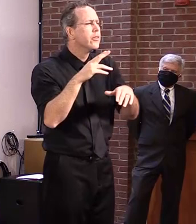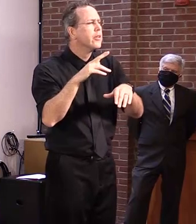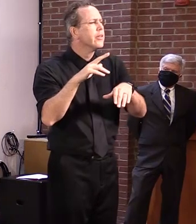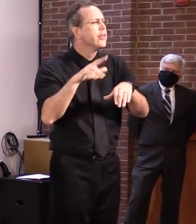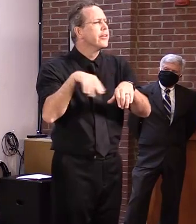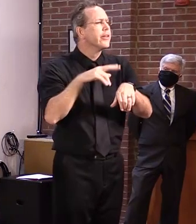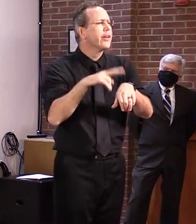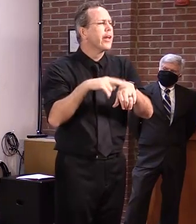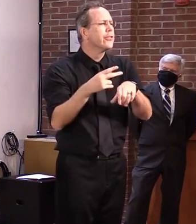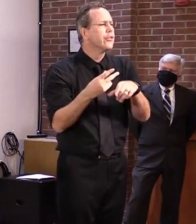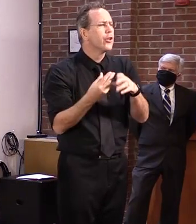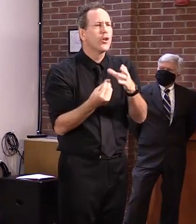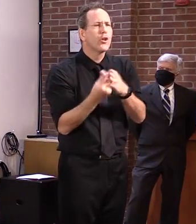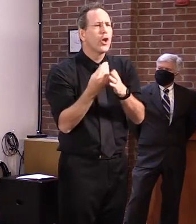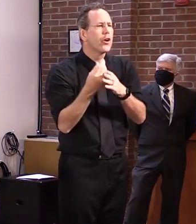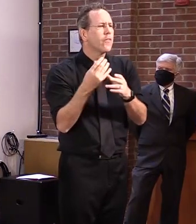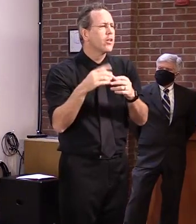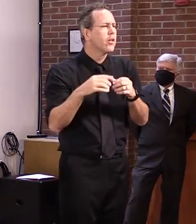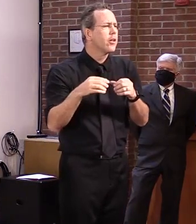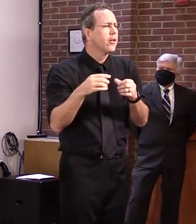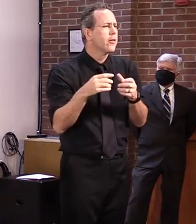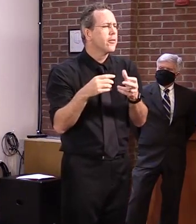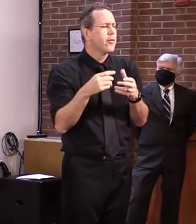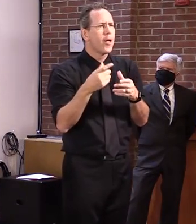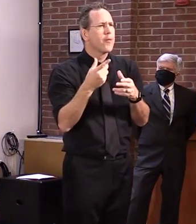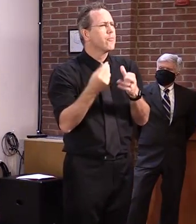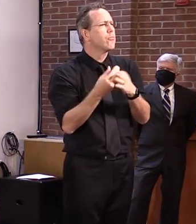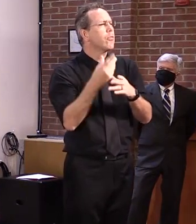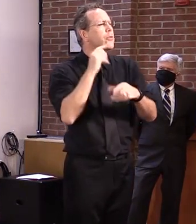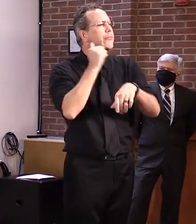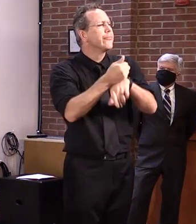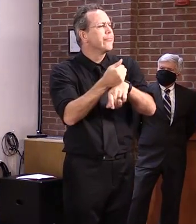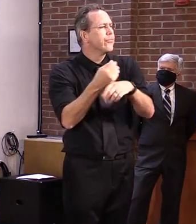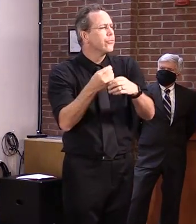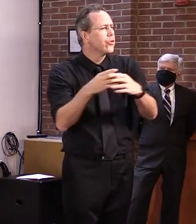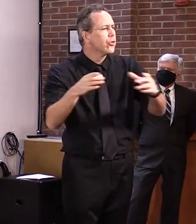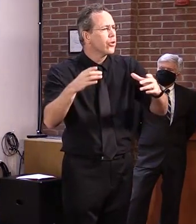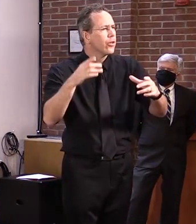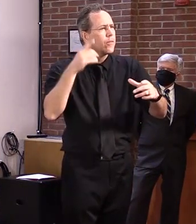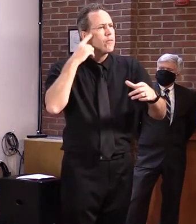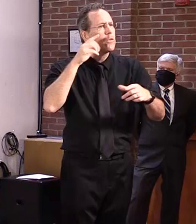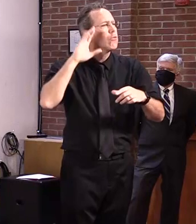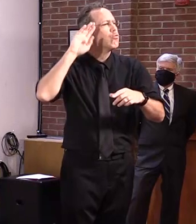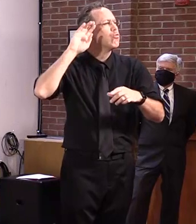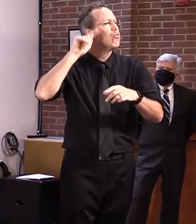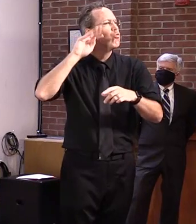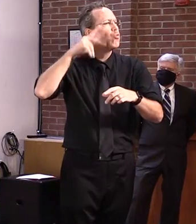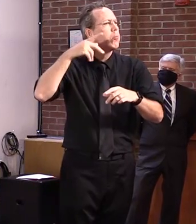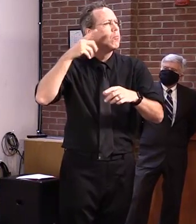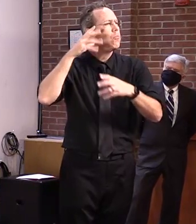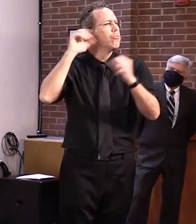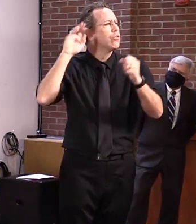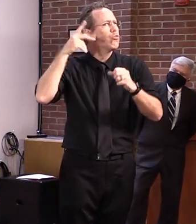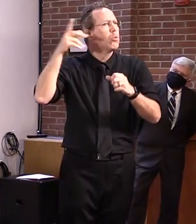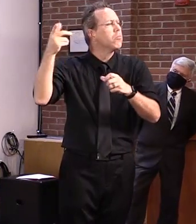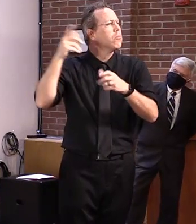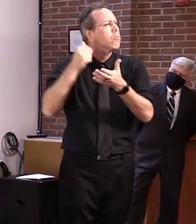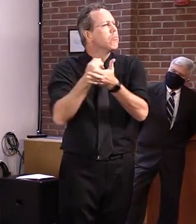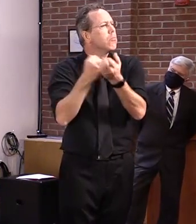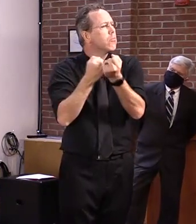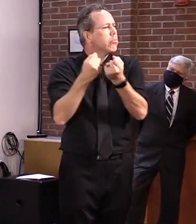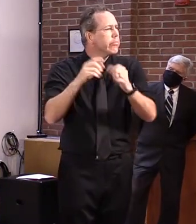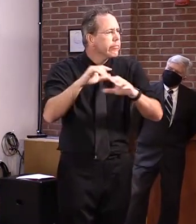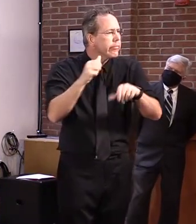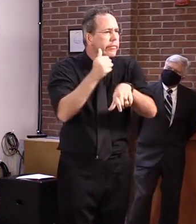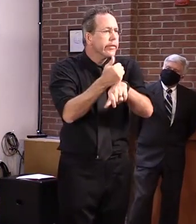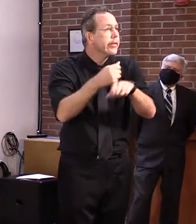places of, and I'm quoting, natural beauty, and statues that could be donated, you know, to, well,